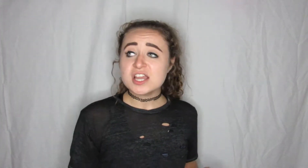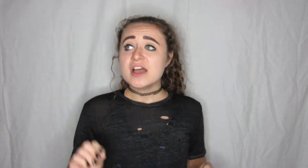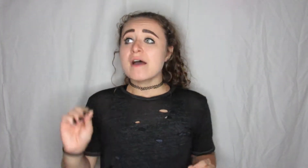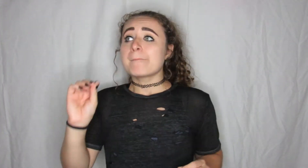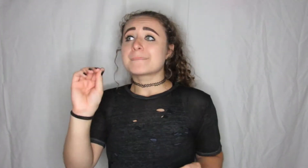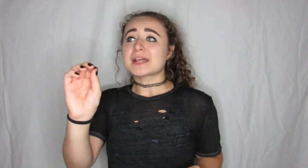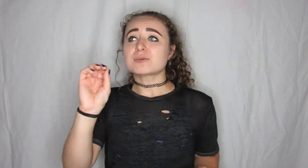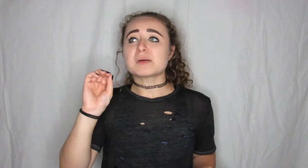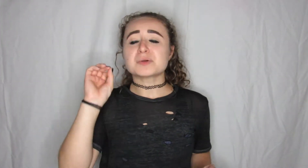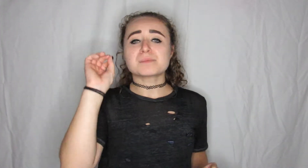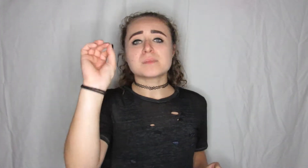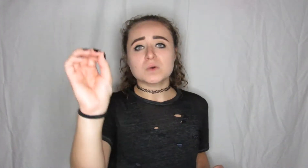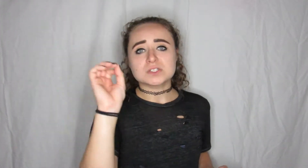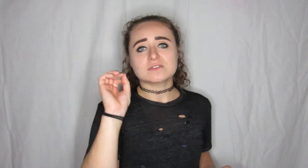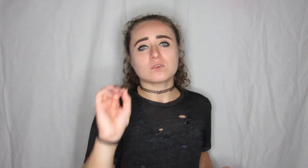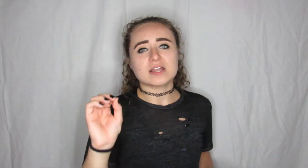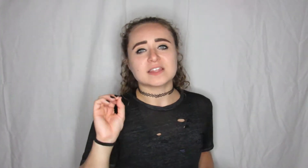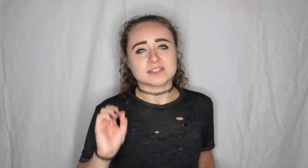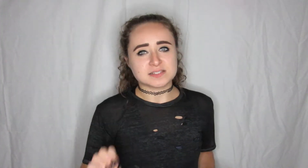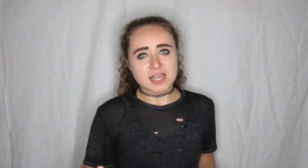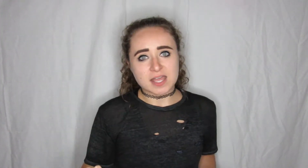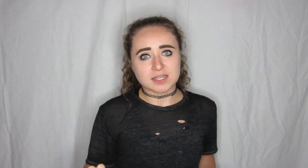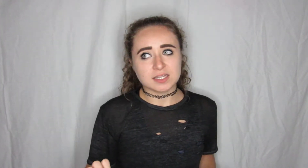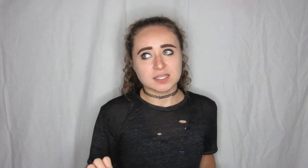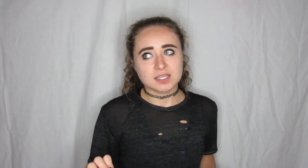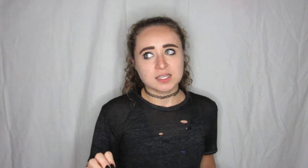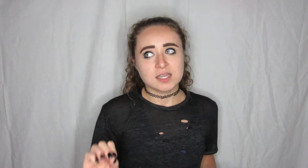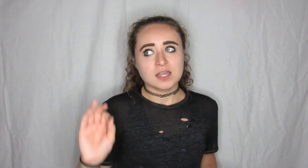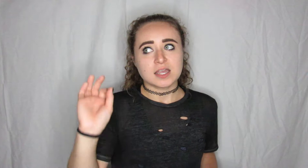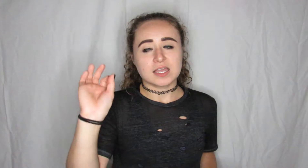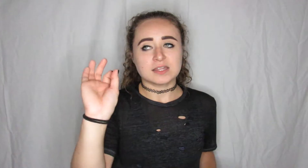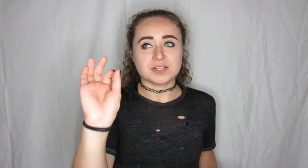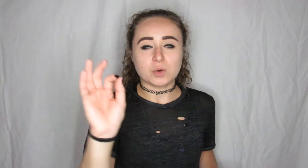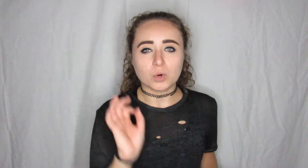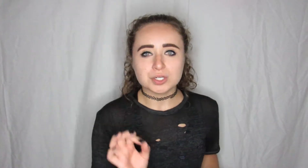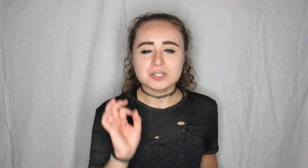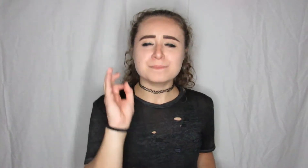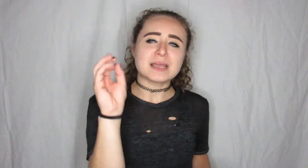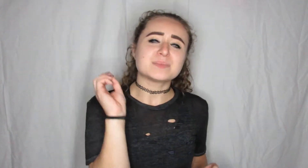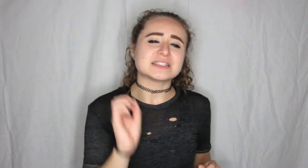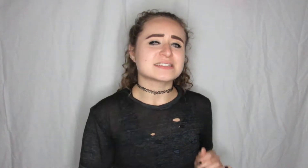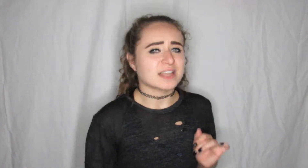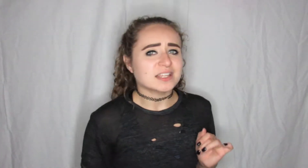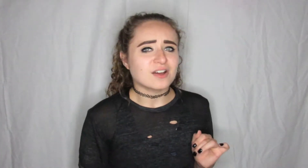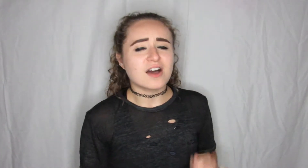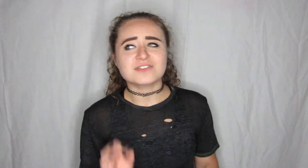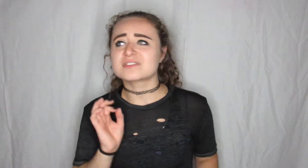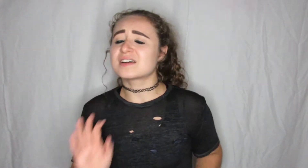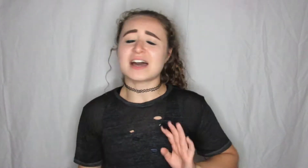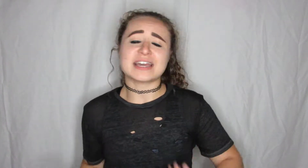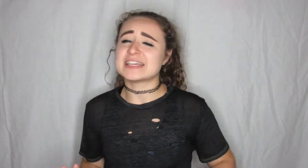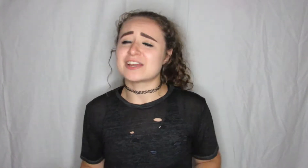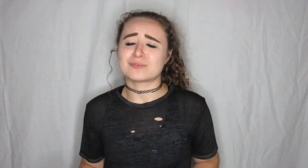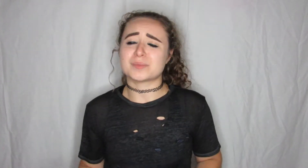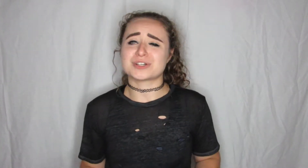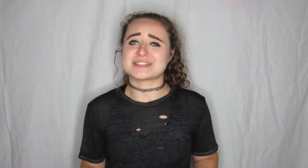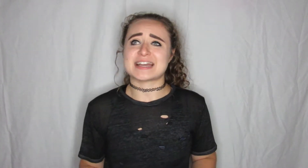but I remember most of what they said and the order might be slightly off I can't remember exactly